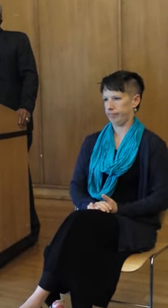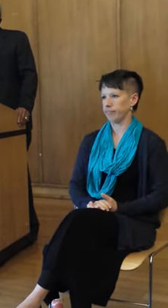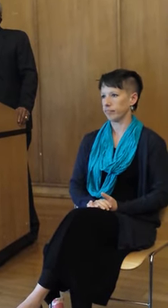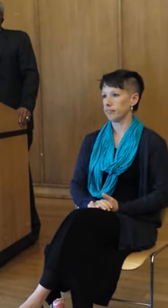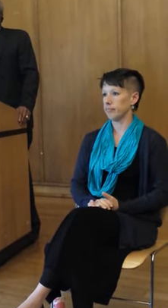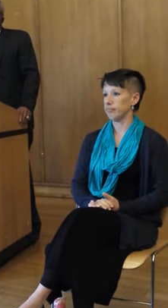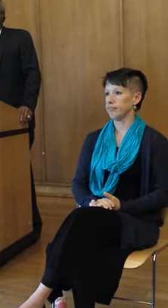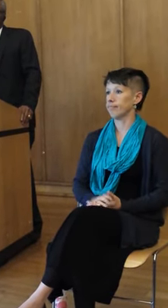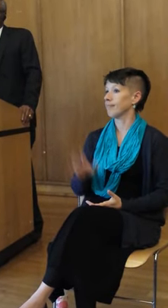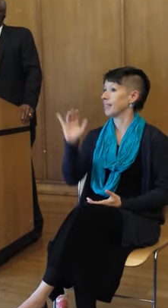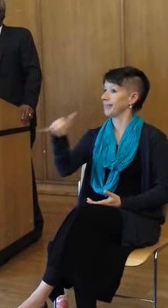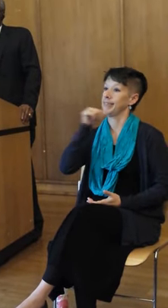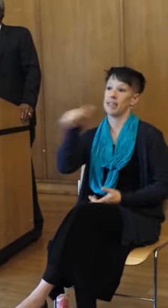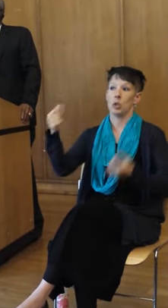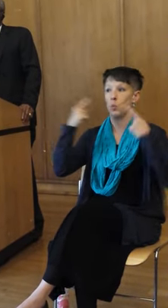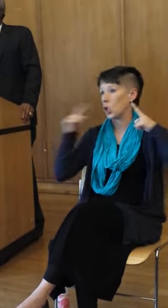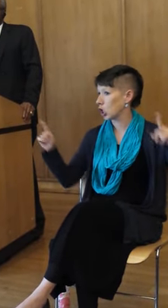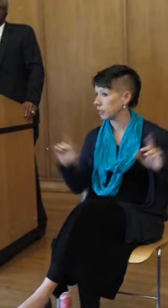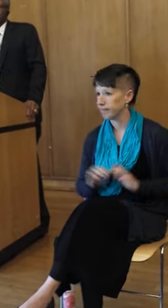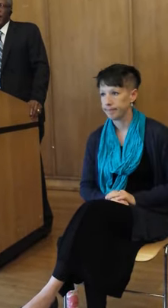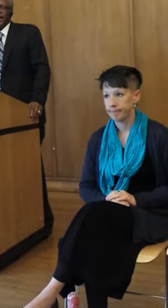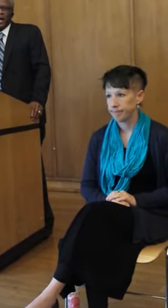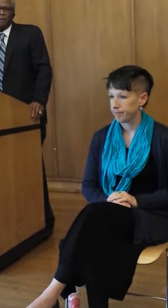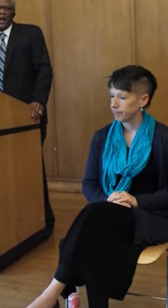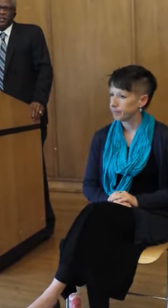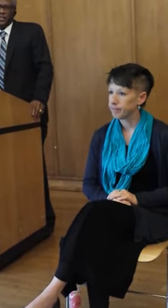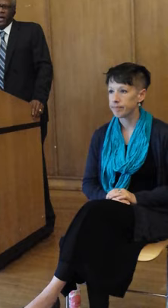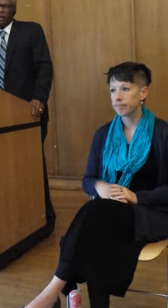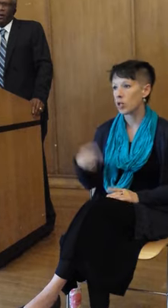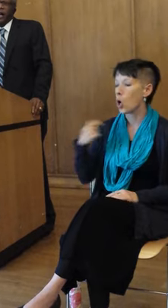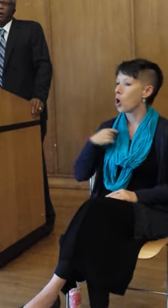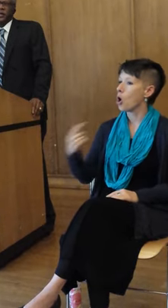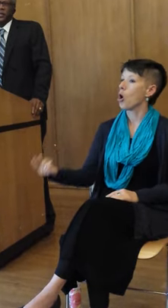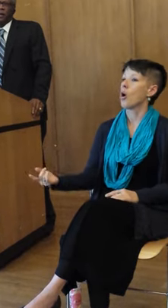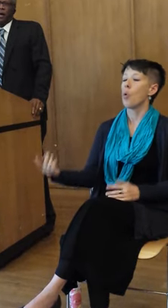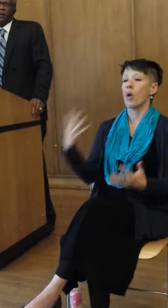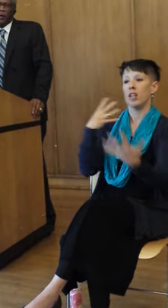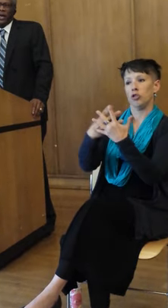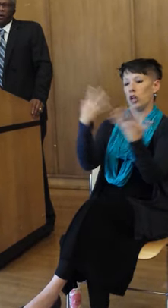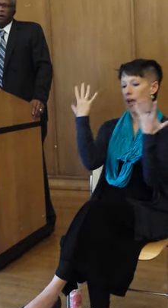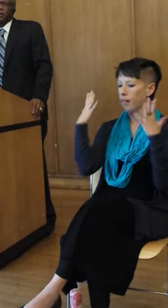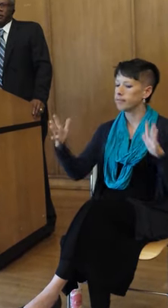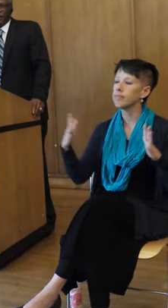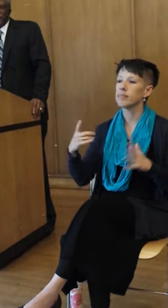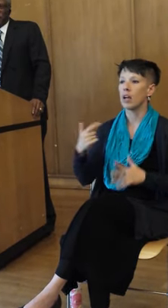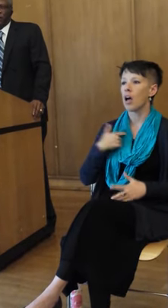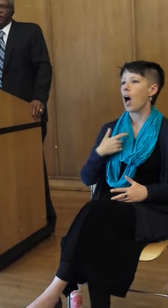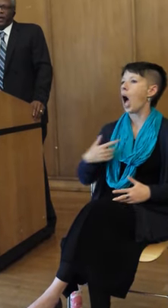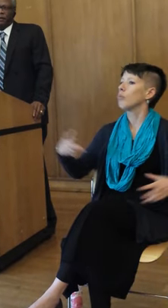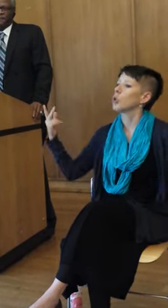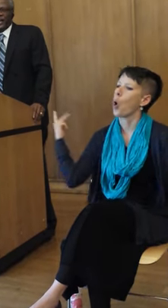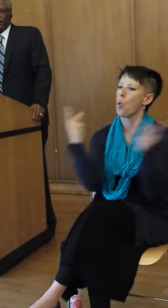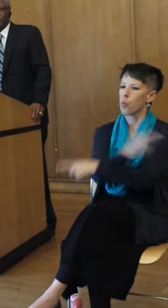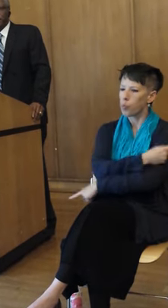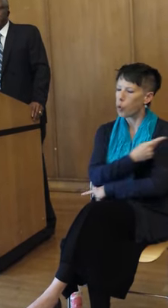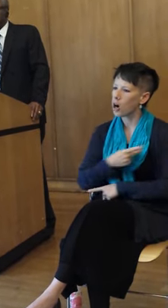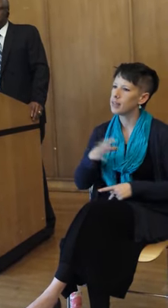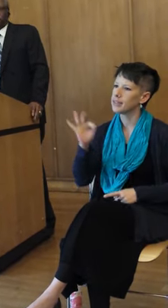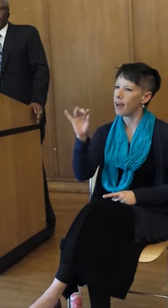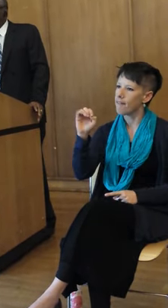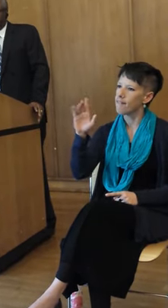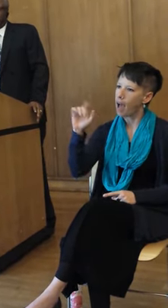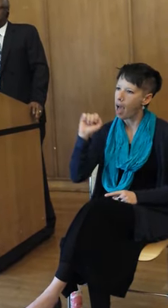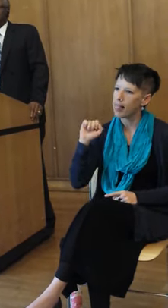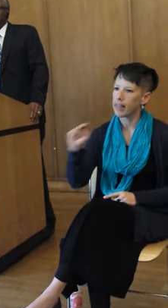And that didn't work. When I came out of jail, I was a greater criminal, greater felon,